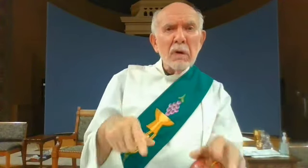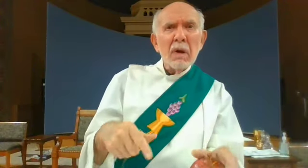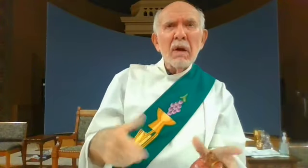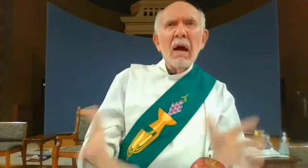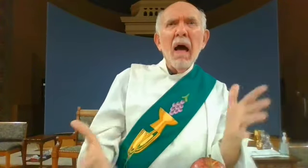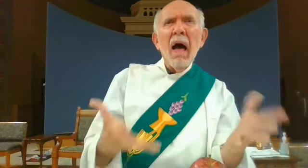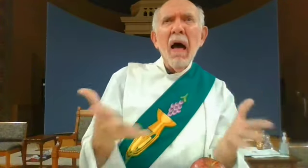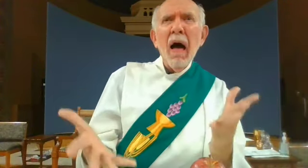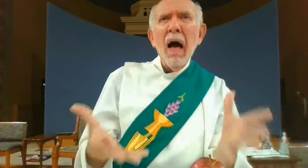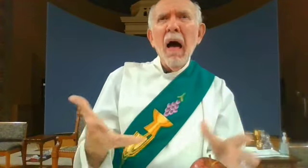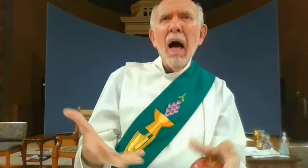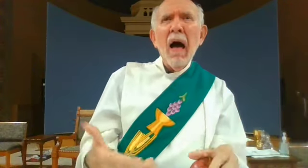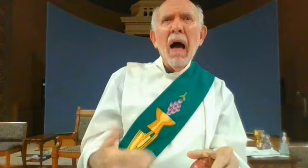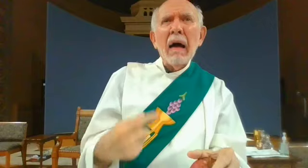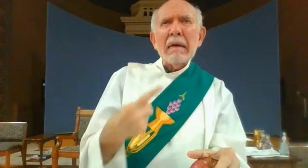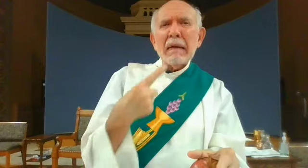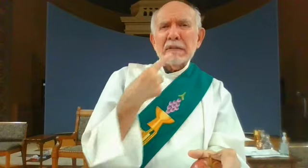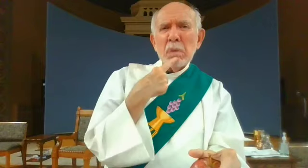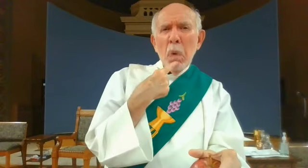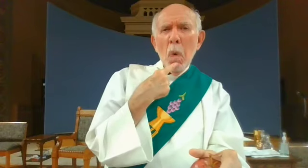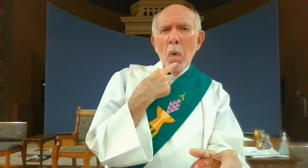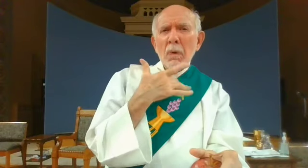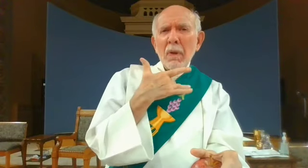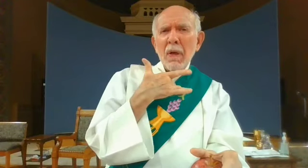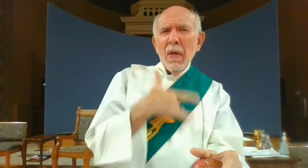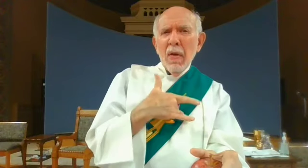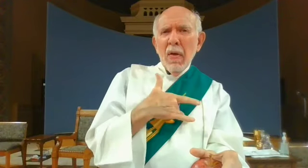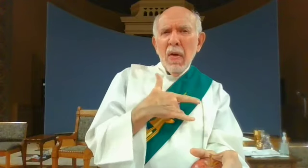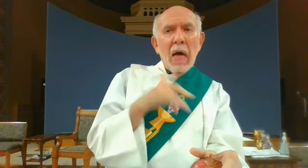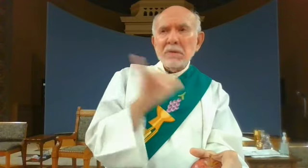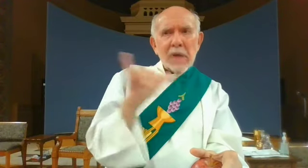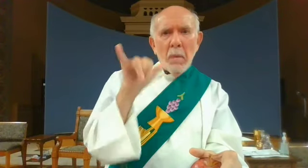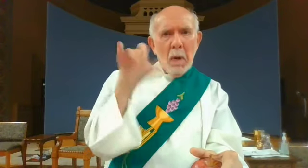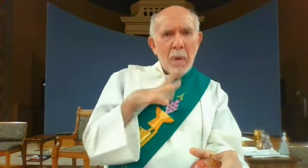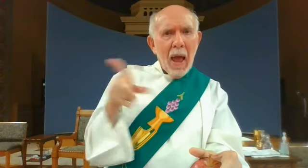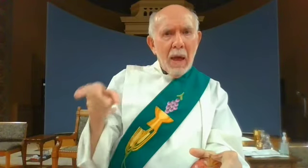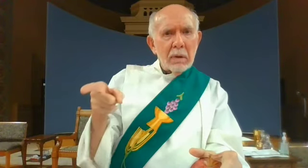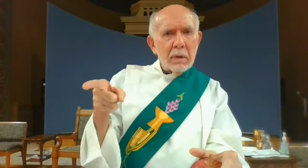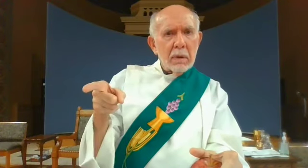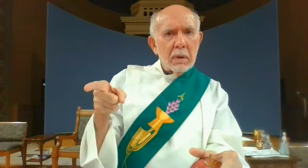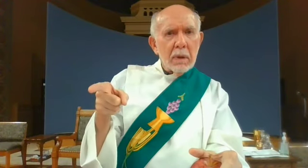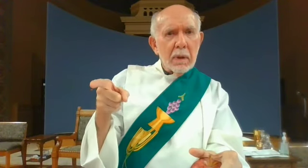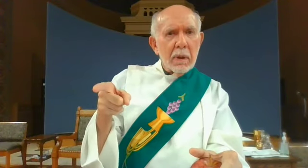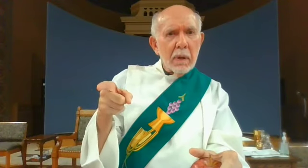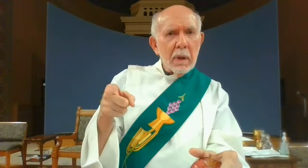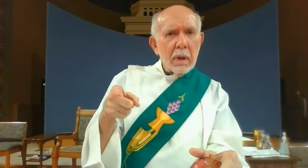weird clothes and they speak differently we become disappointed it's the same as that man